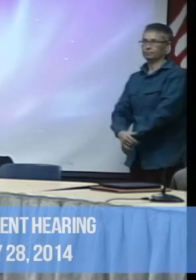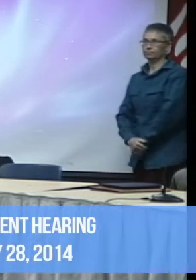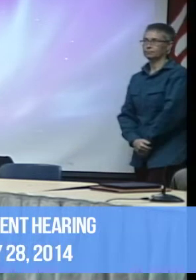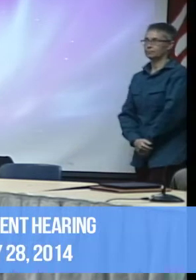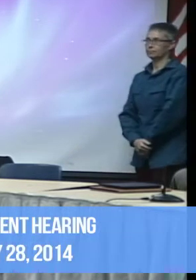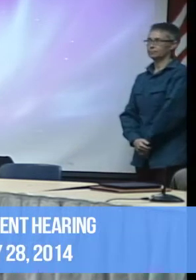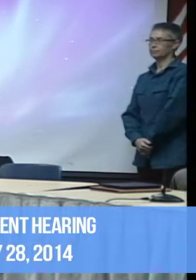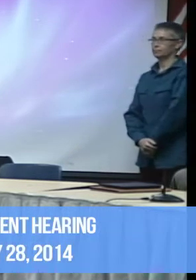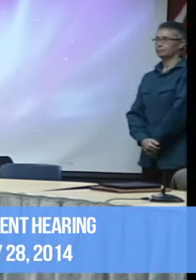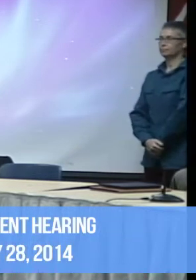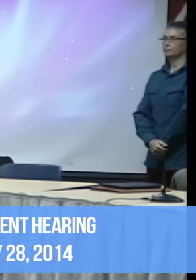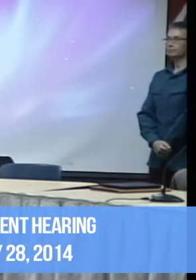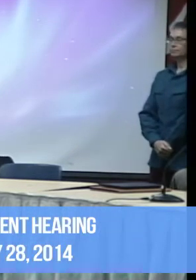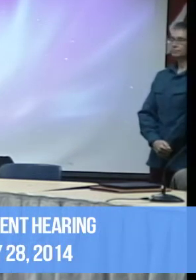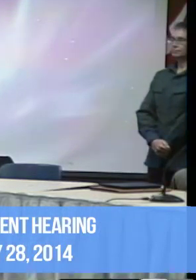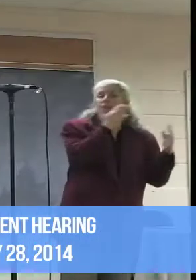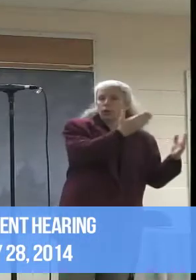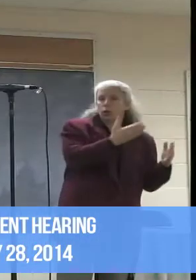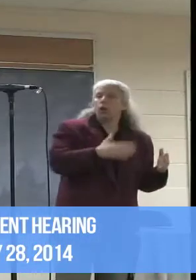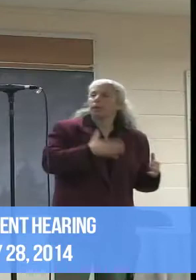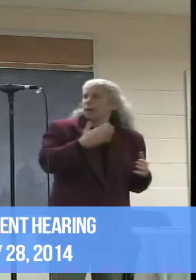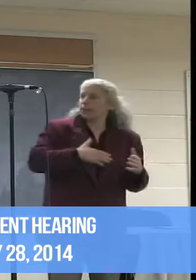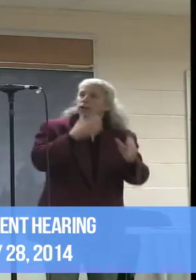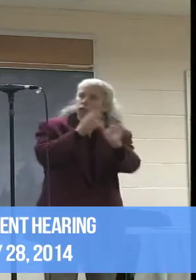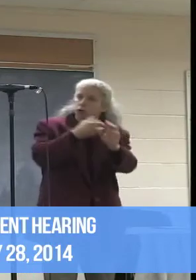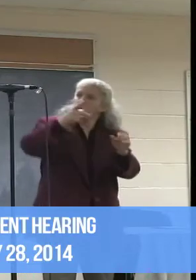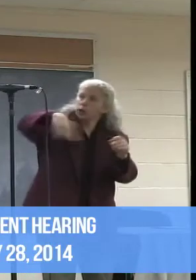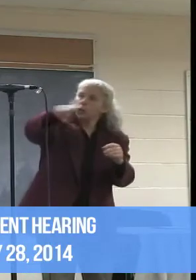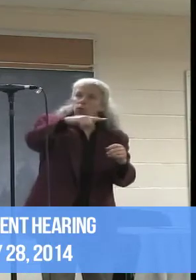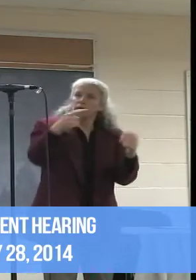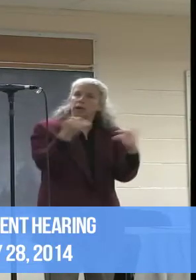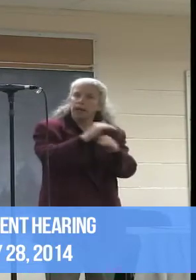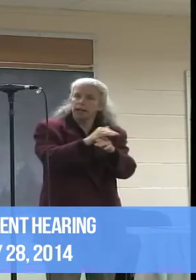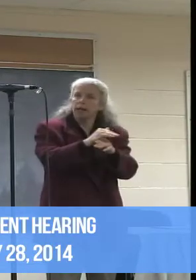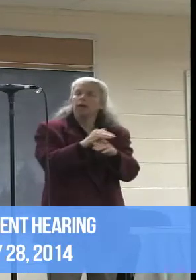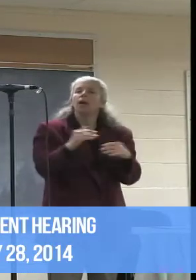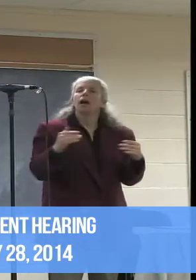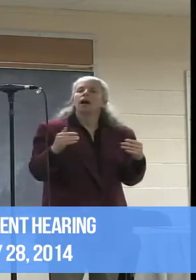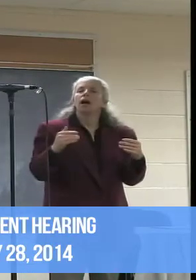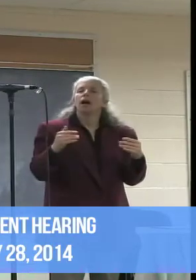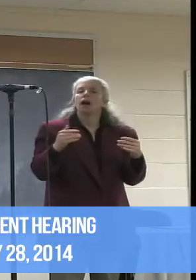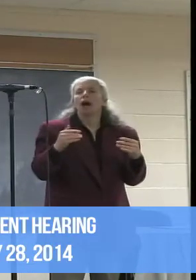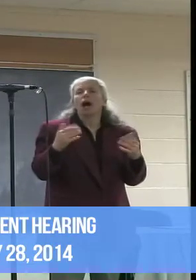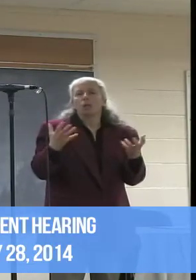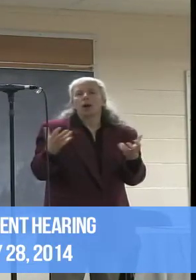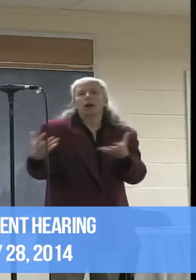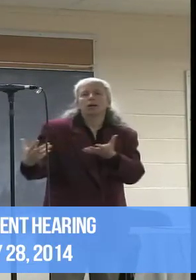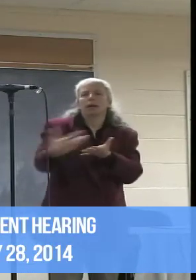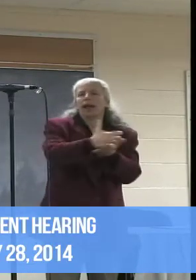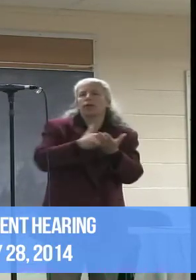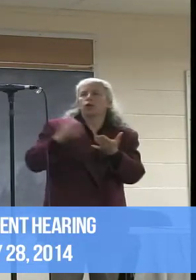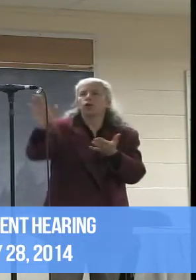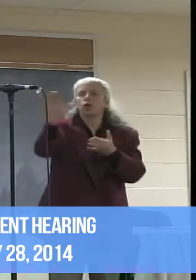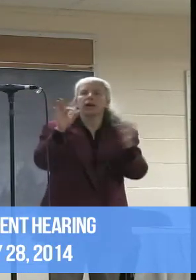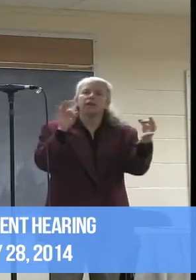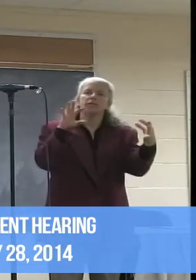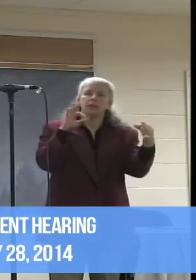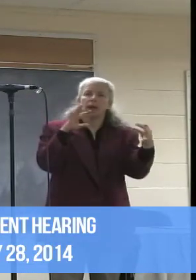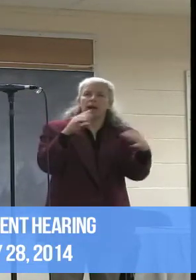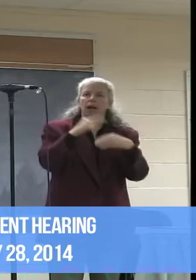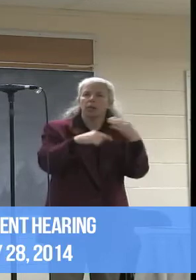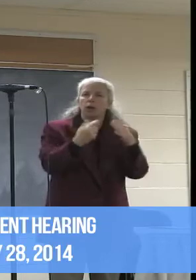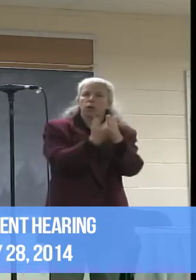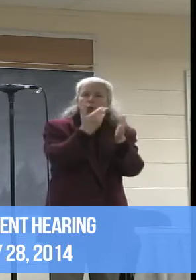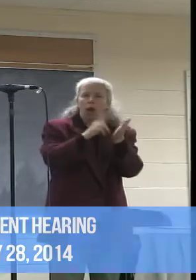Go ahead. Thank you very much. I'm pleased to join with everyone this evening to gather important public input for achieving a new contract with